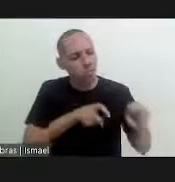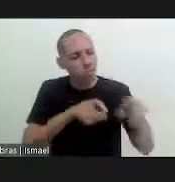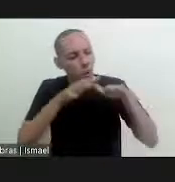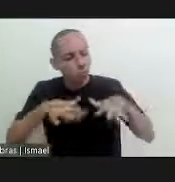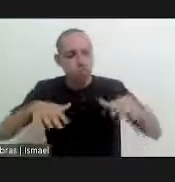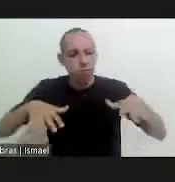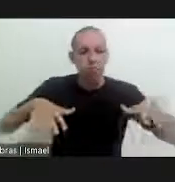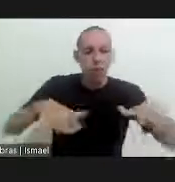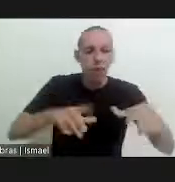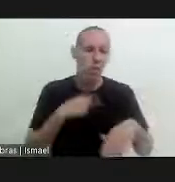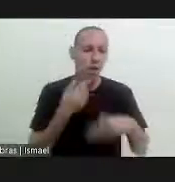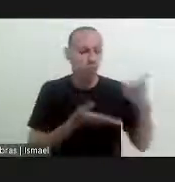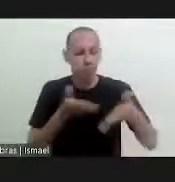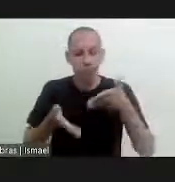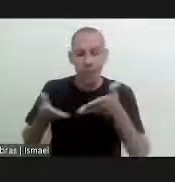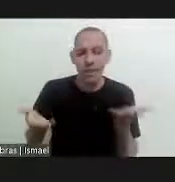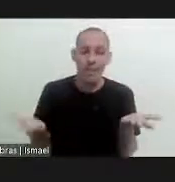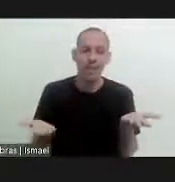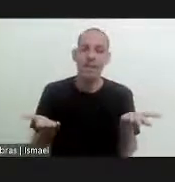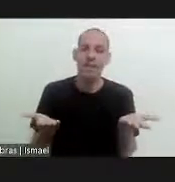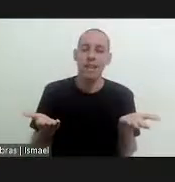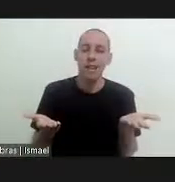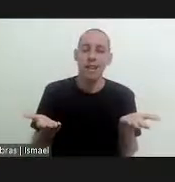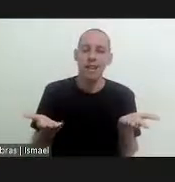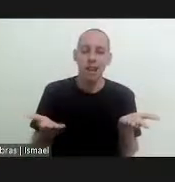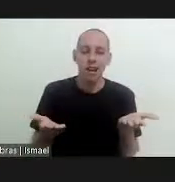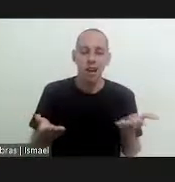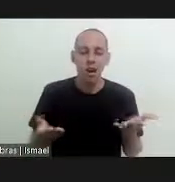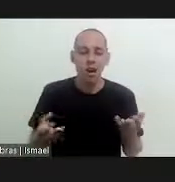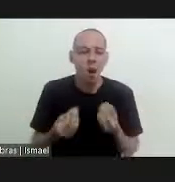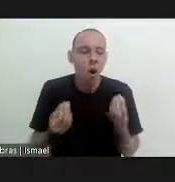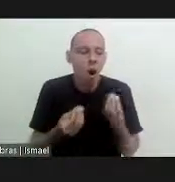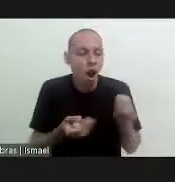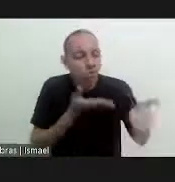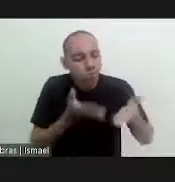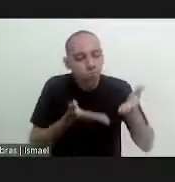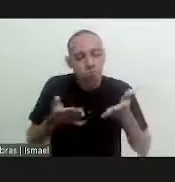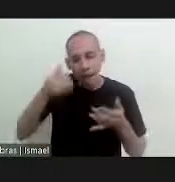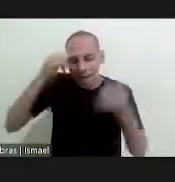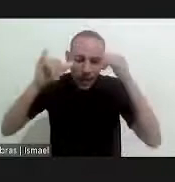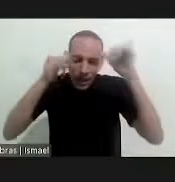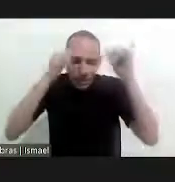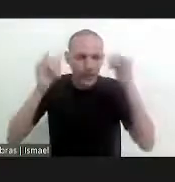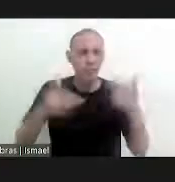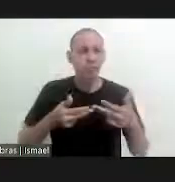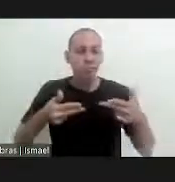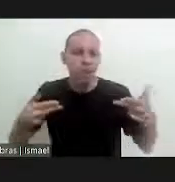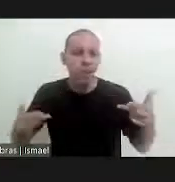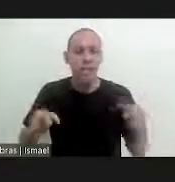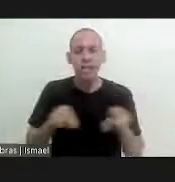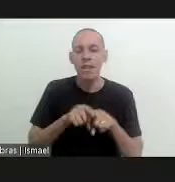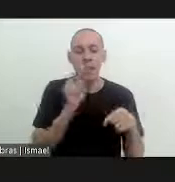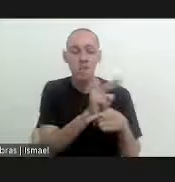forest and where there are forests there are small farmers so what we have to do is take preventive measures